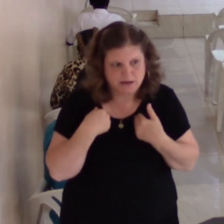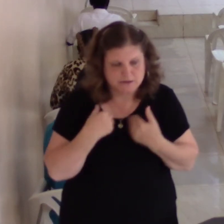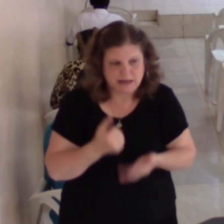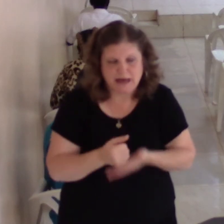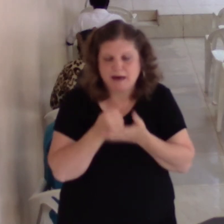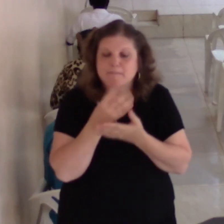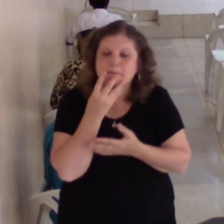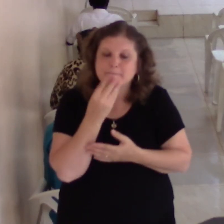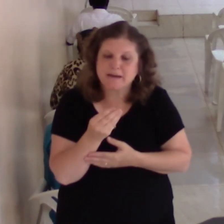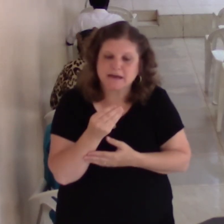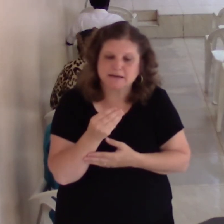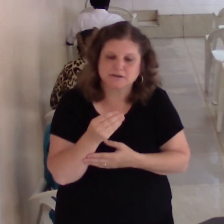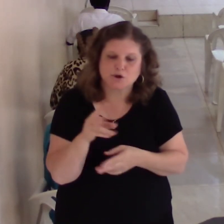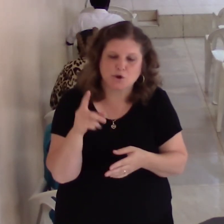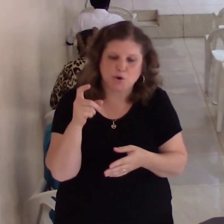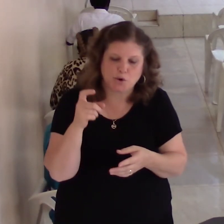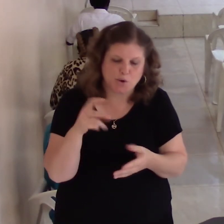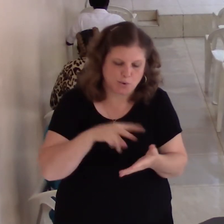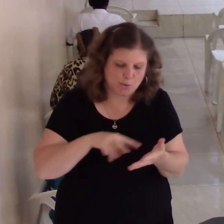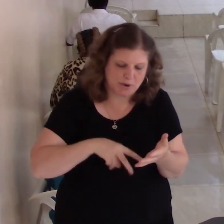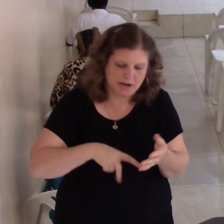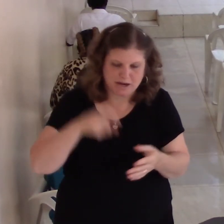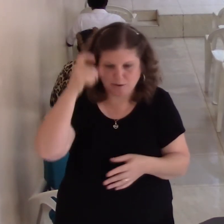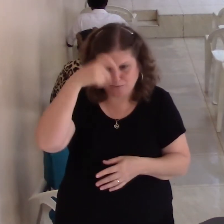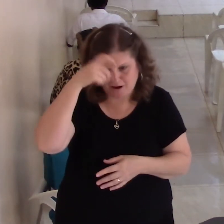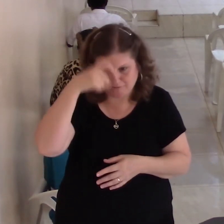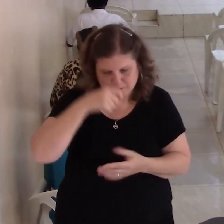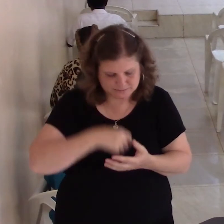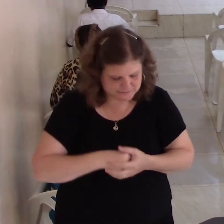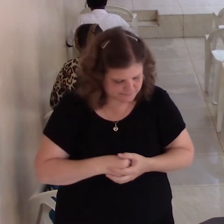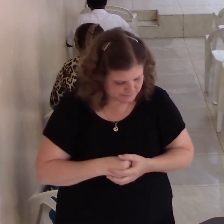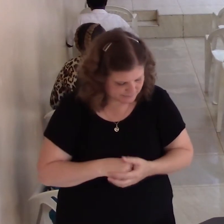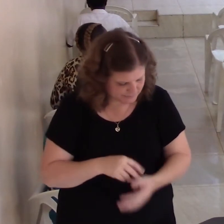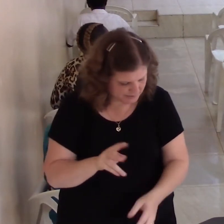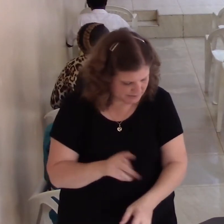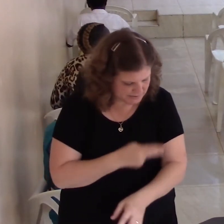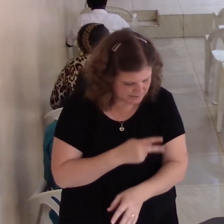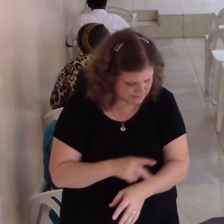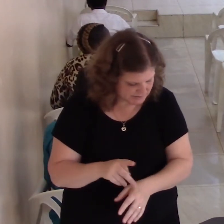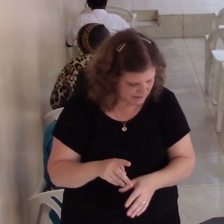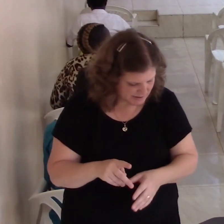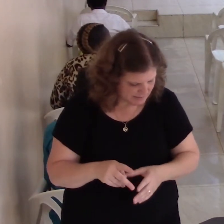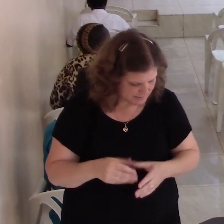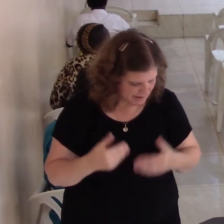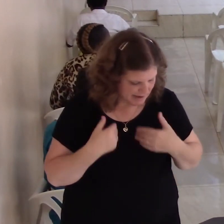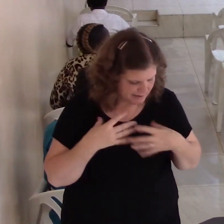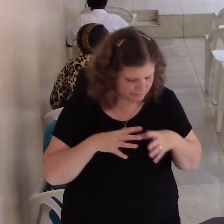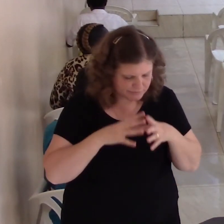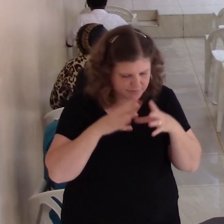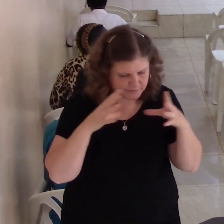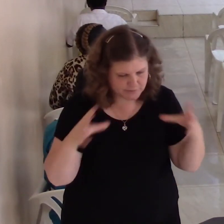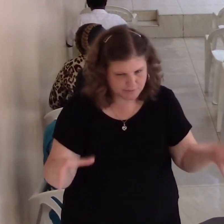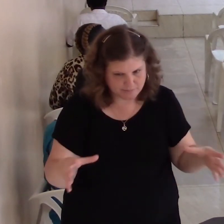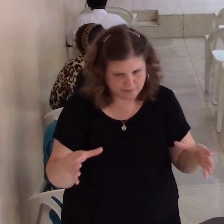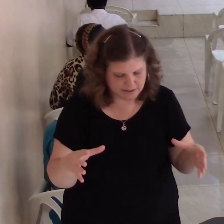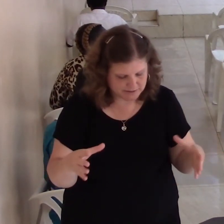That's what I do listen, but Psalms, there's so much about prayer. King David, there's so many mistakes in this life,